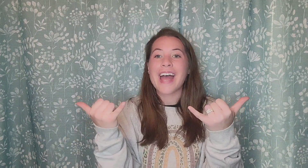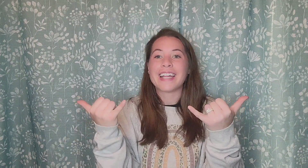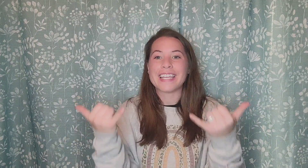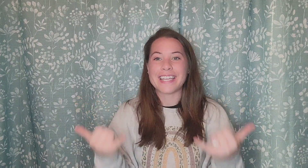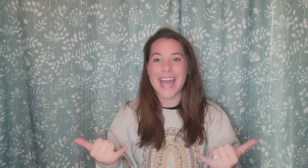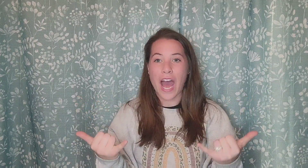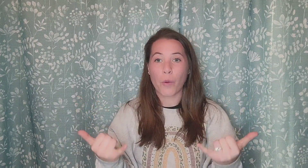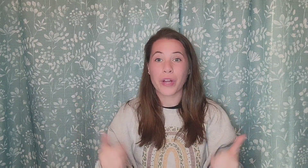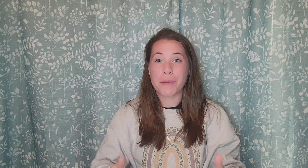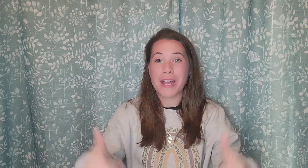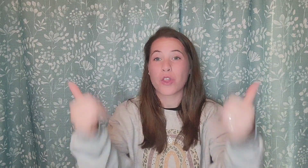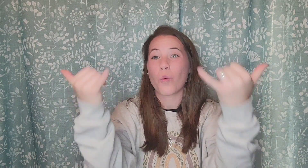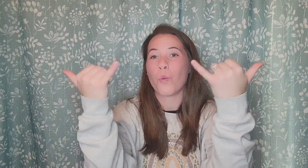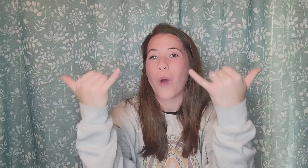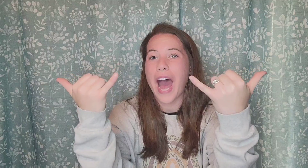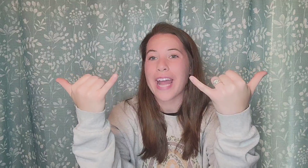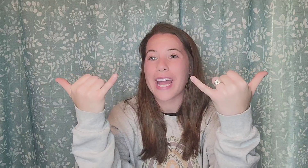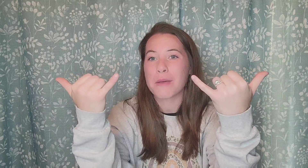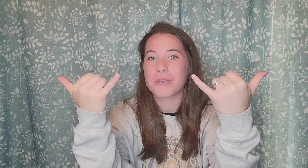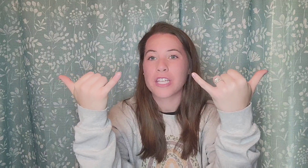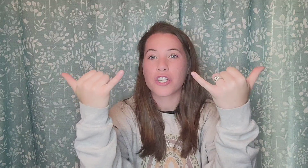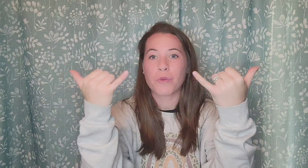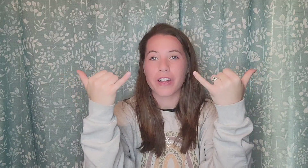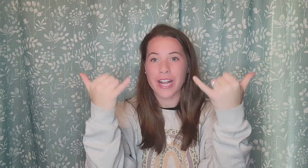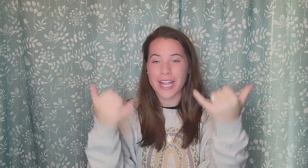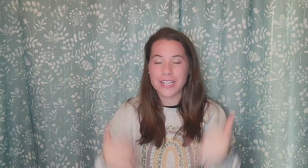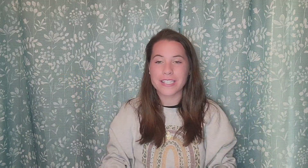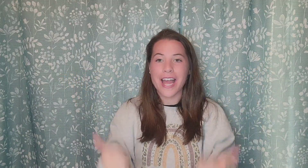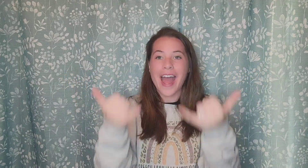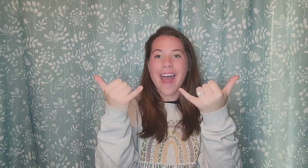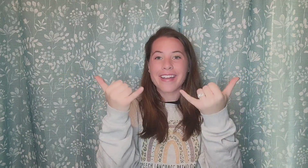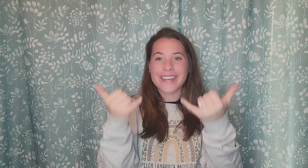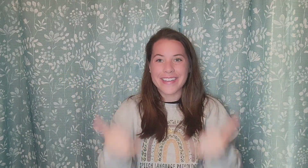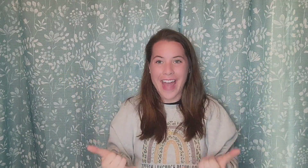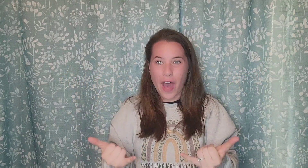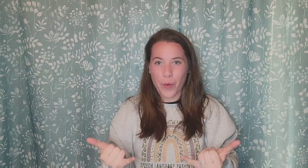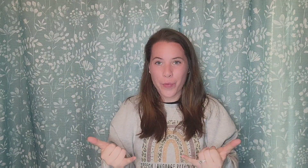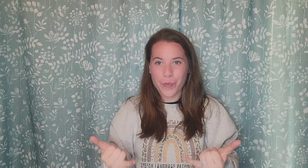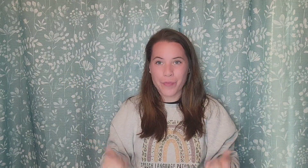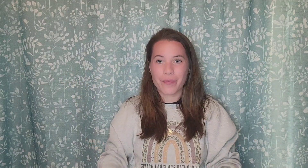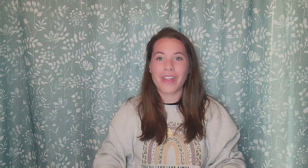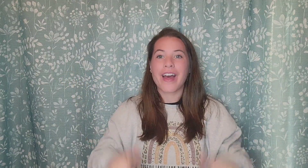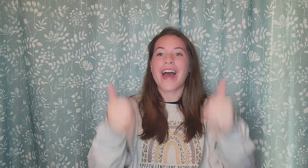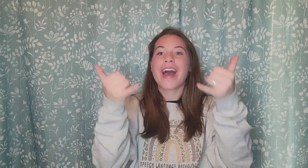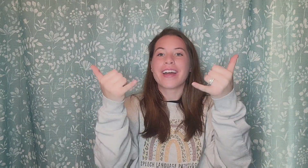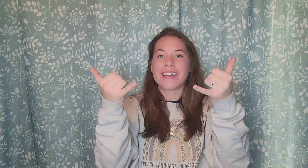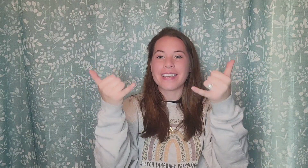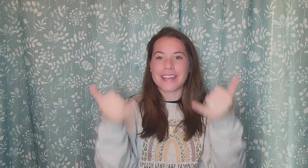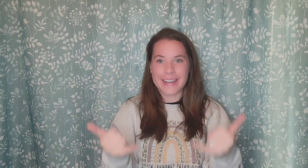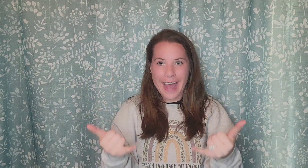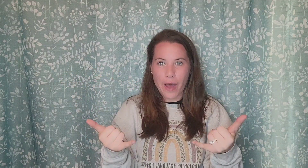Now. We're going to make the Y hand position with our hands. Now. Now.